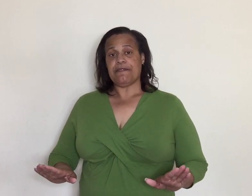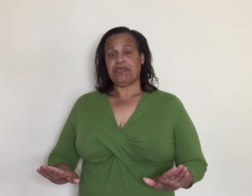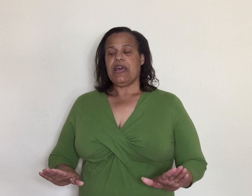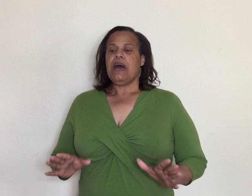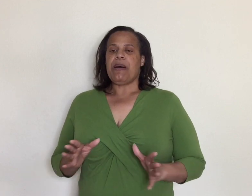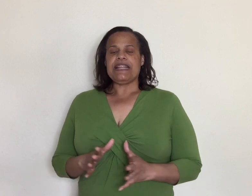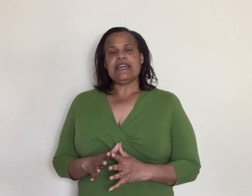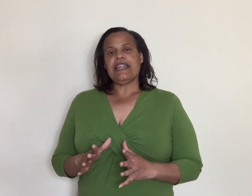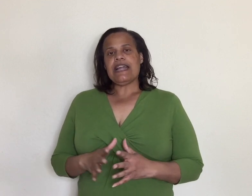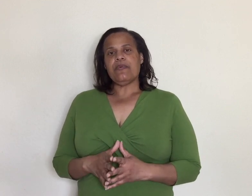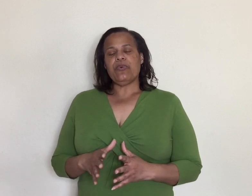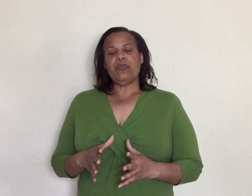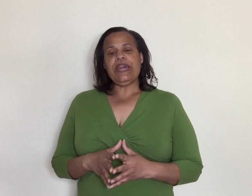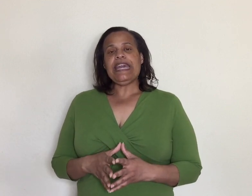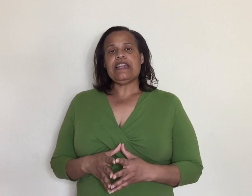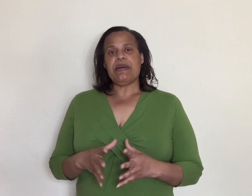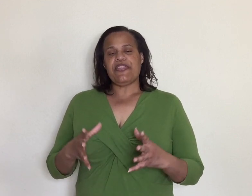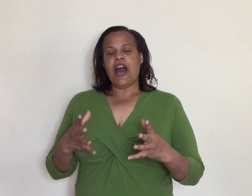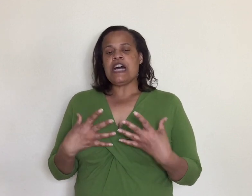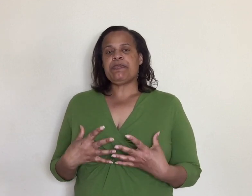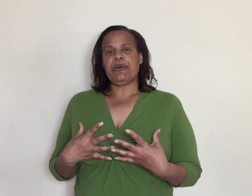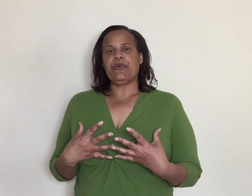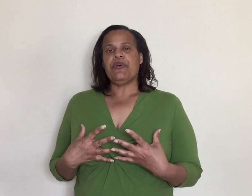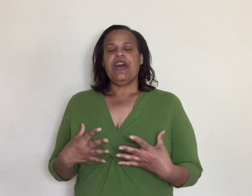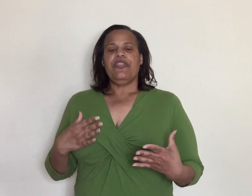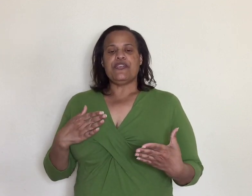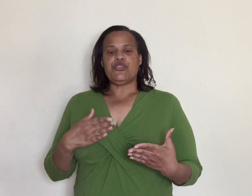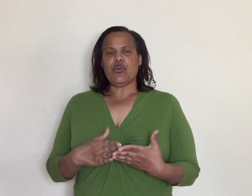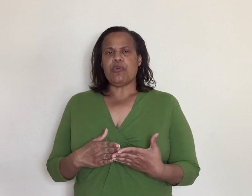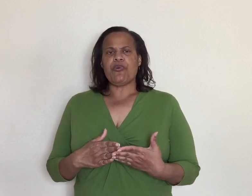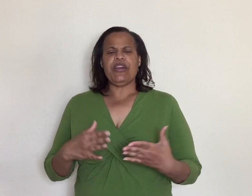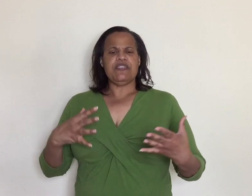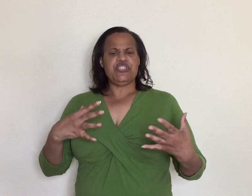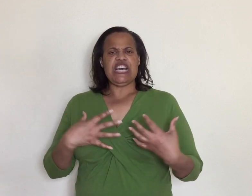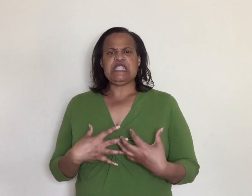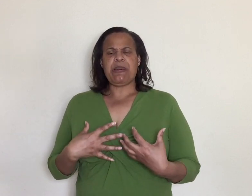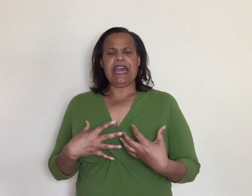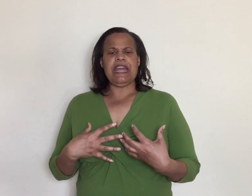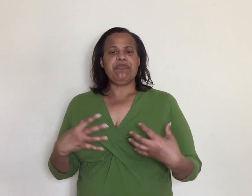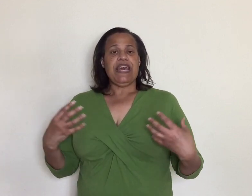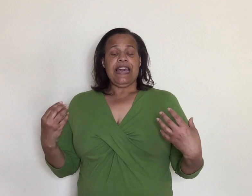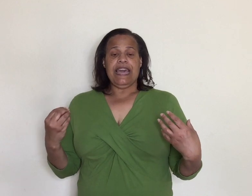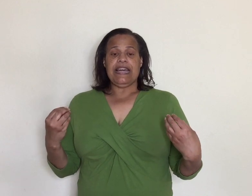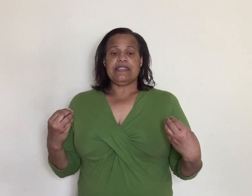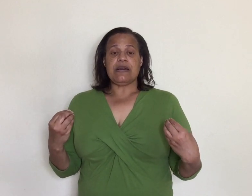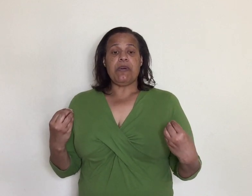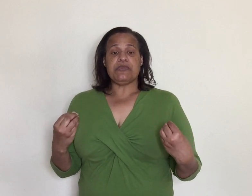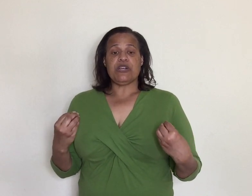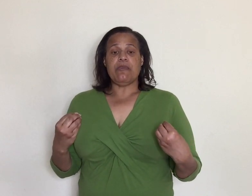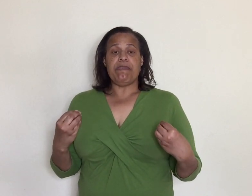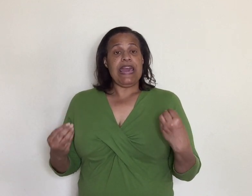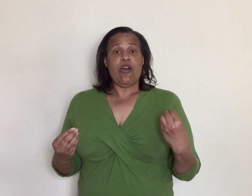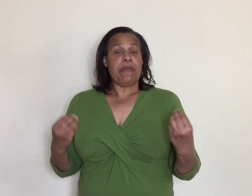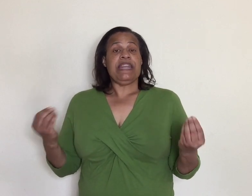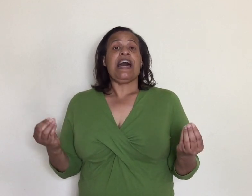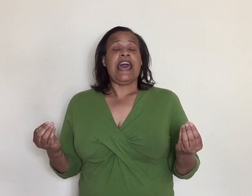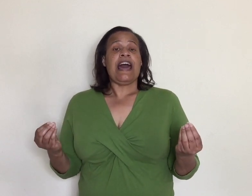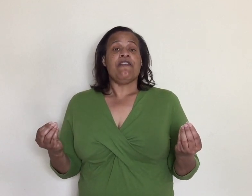by the a lot when we get them at the hospital they're short of breath chest pain and some some may or may not have